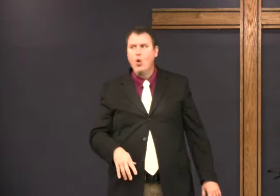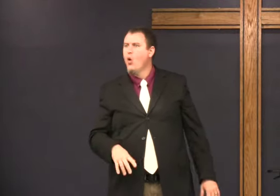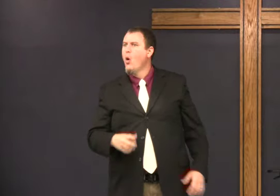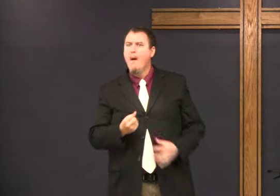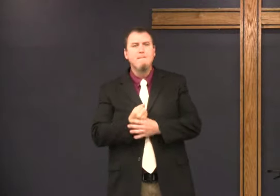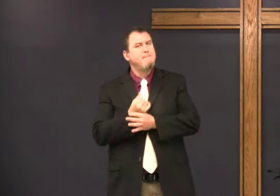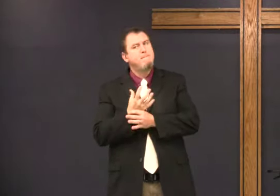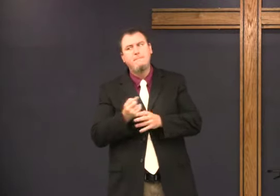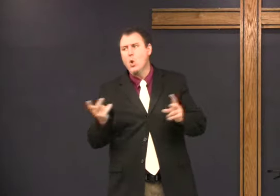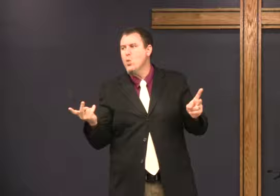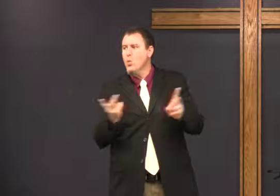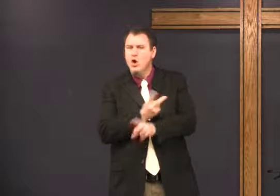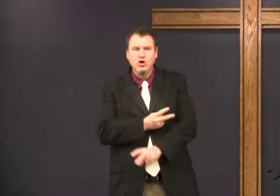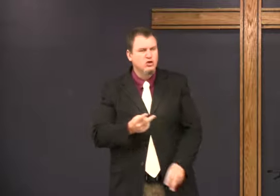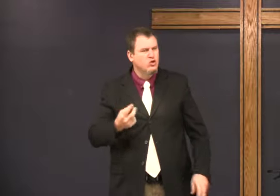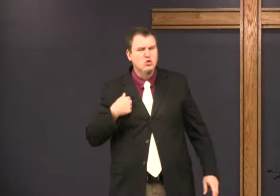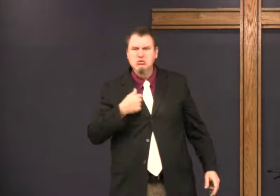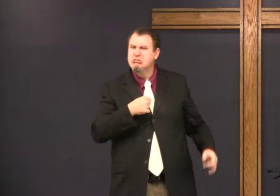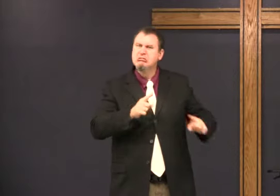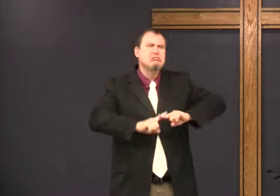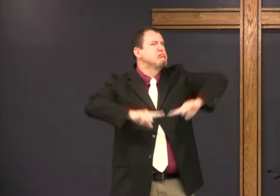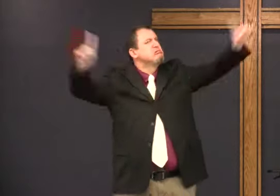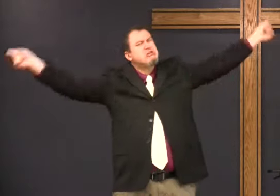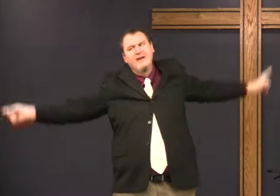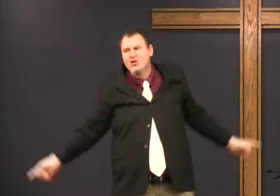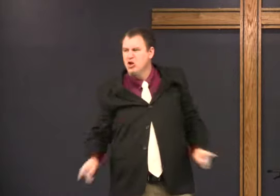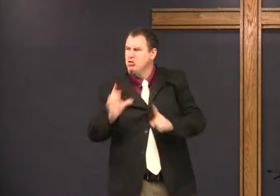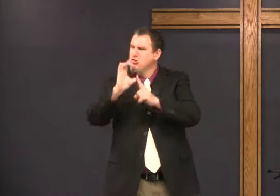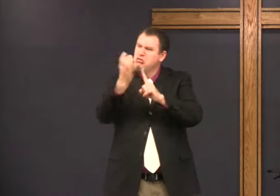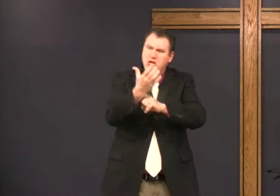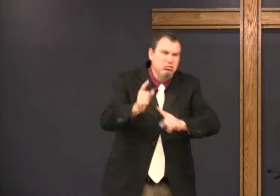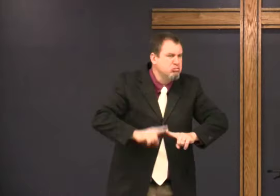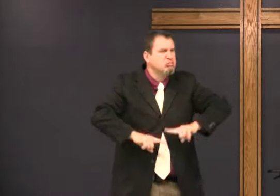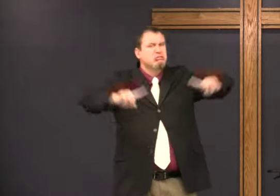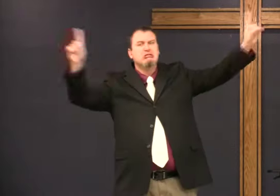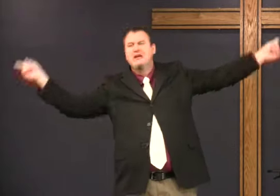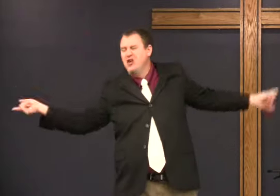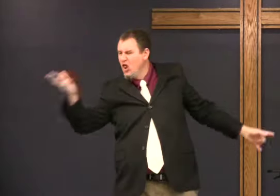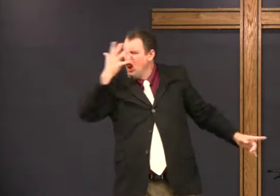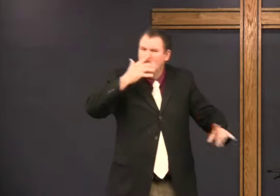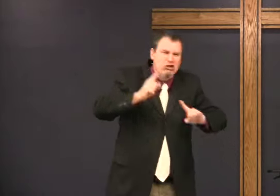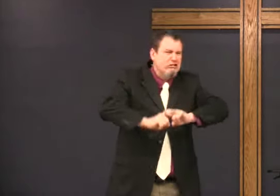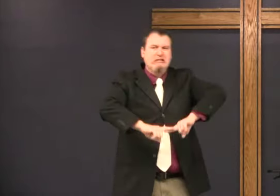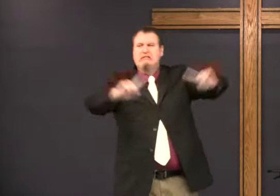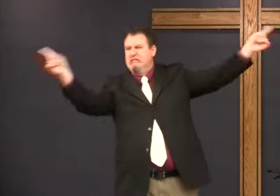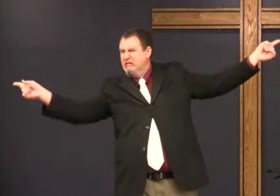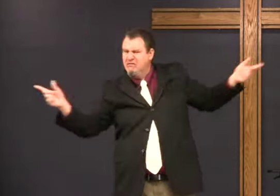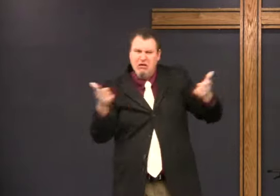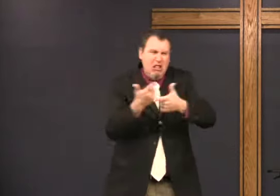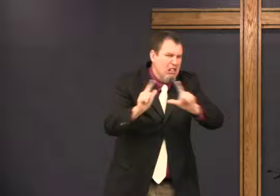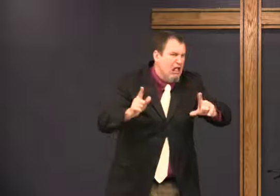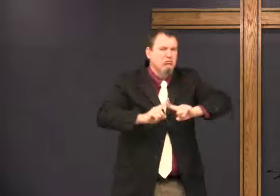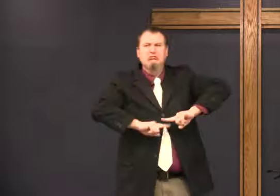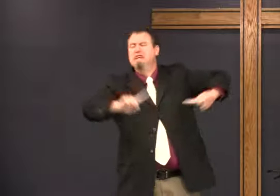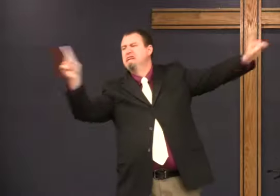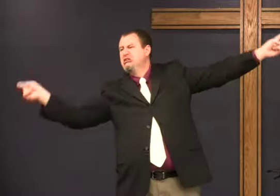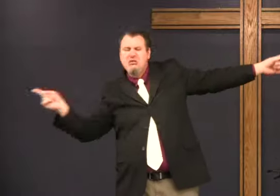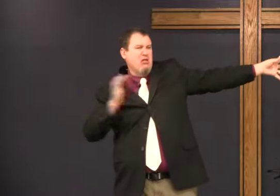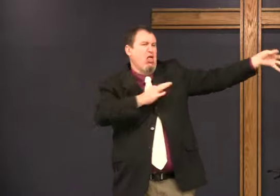Well, you look the same. That would make him even mad. No, we're so different. Our cultures are different. We look different. We speak